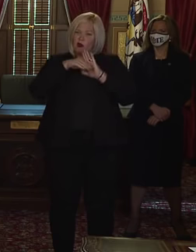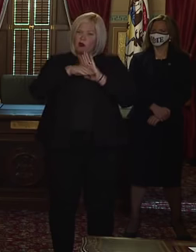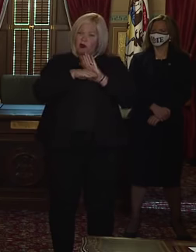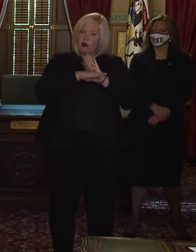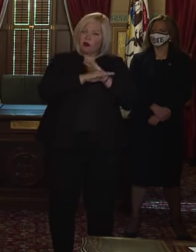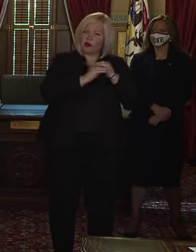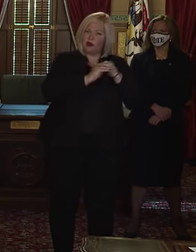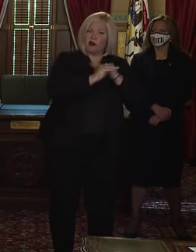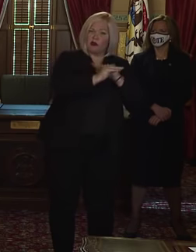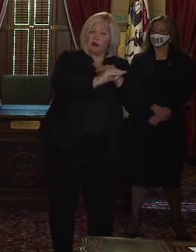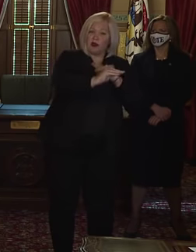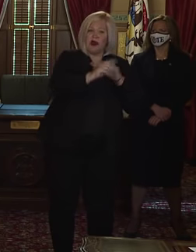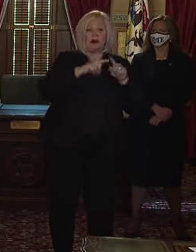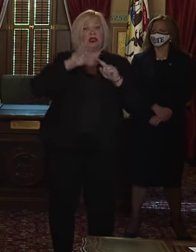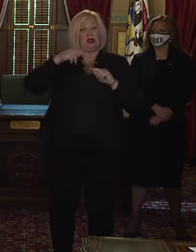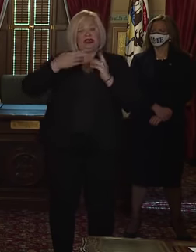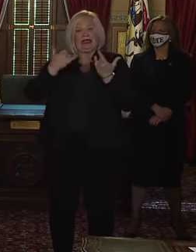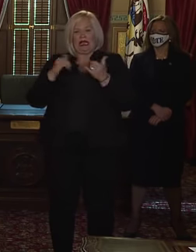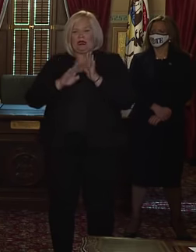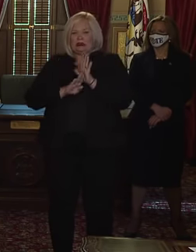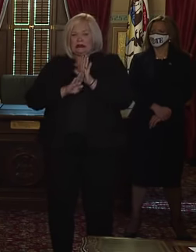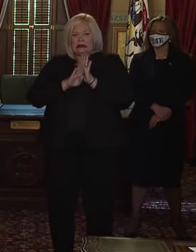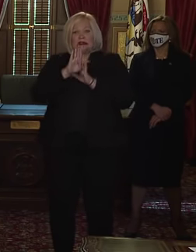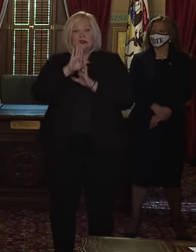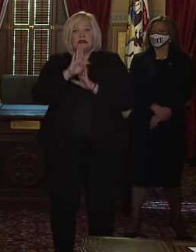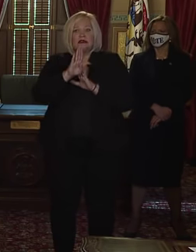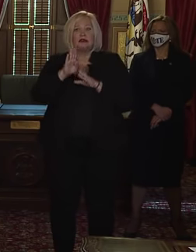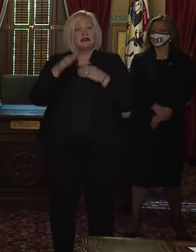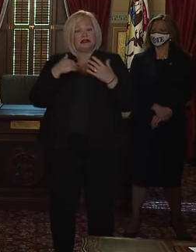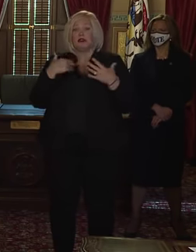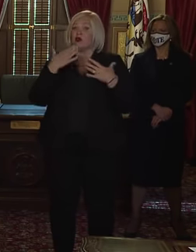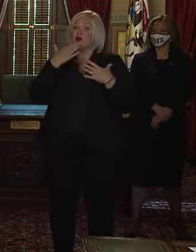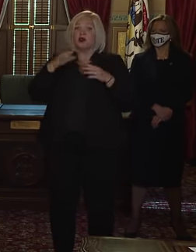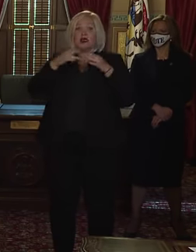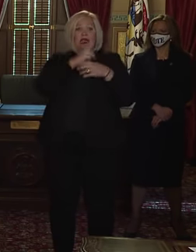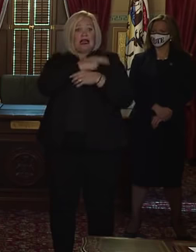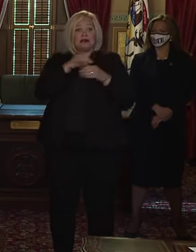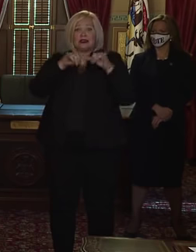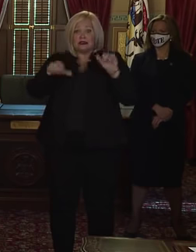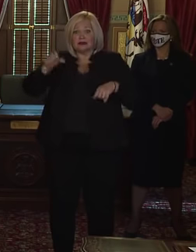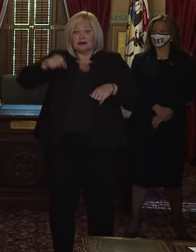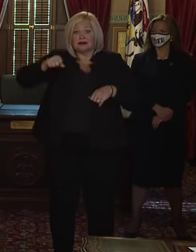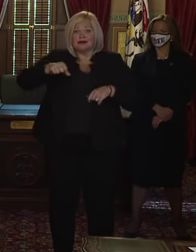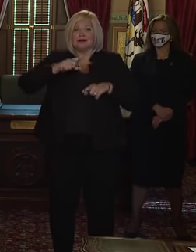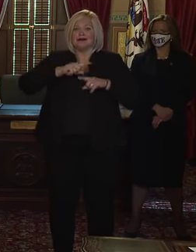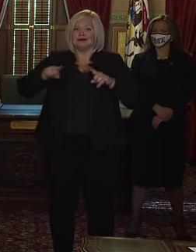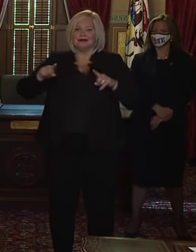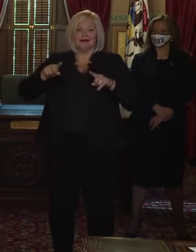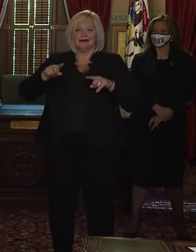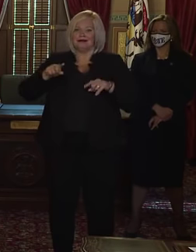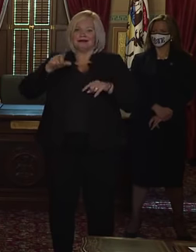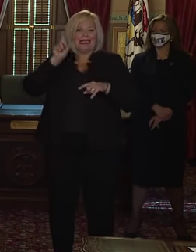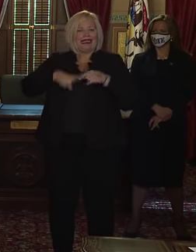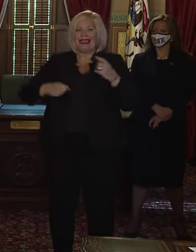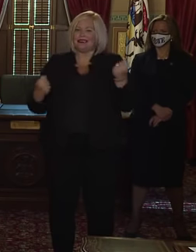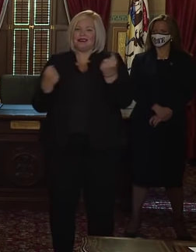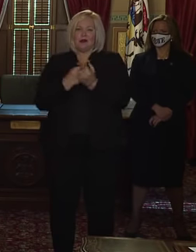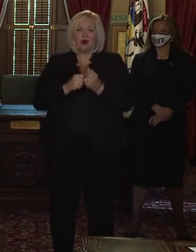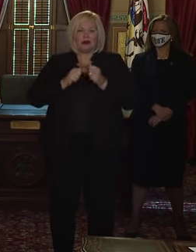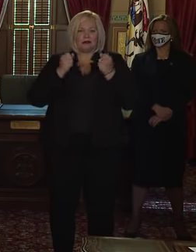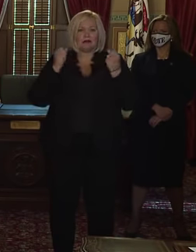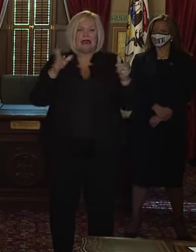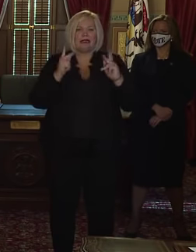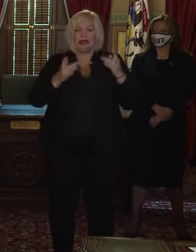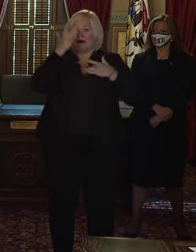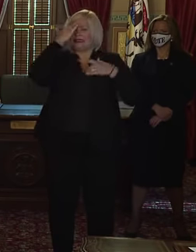systems in the UP, they are not equipped to handle a major community spread outbreak. And that's why we